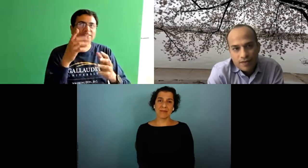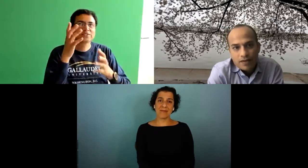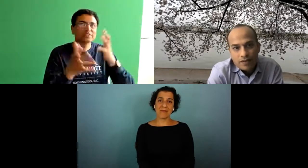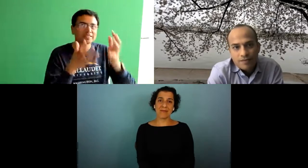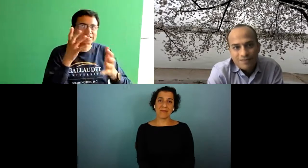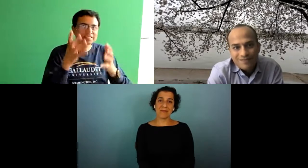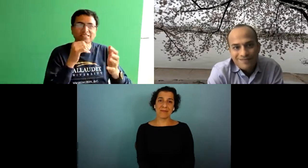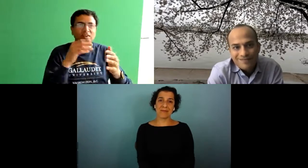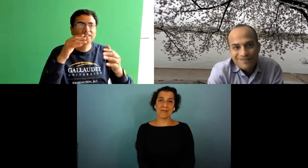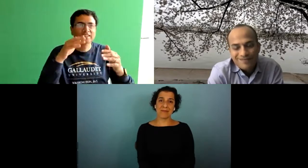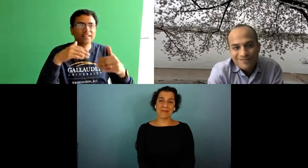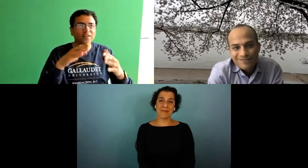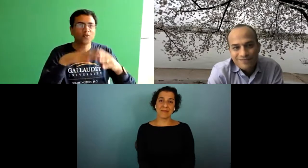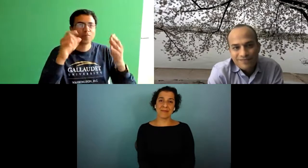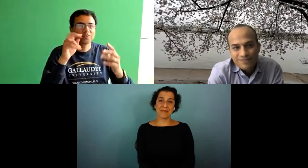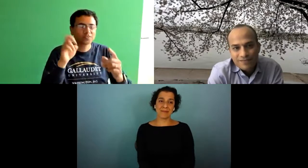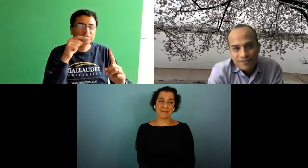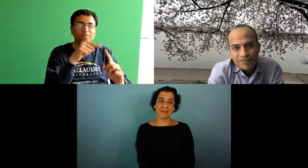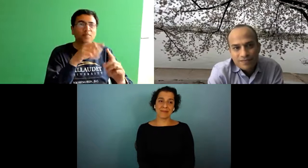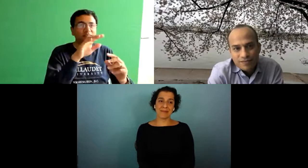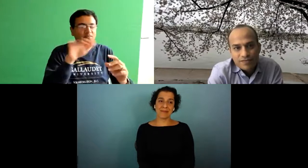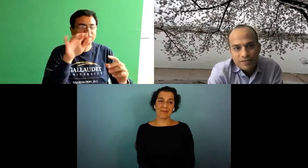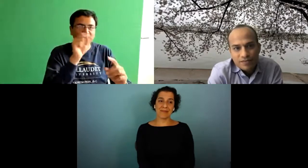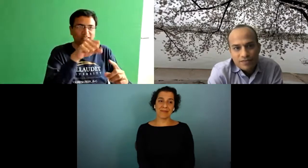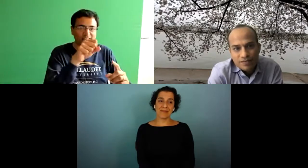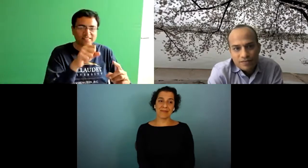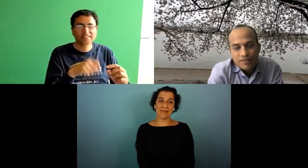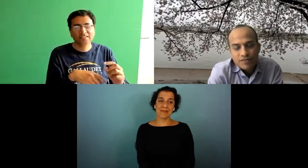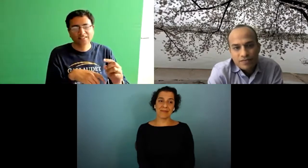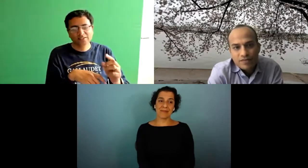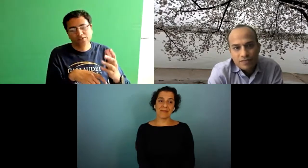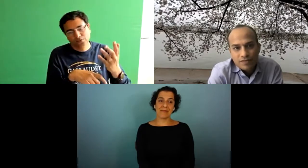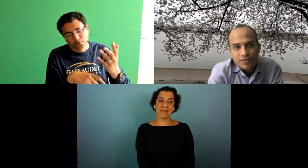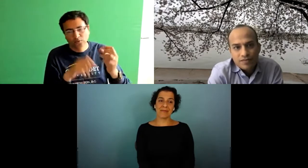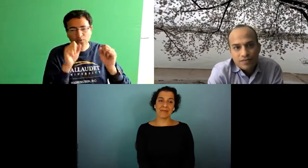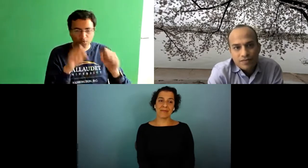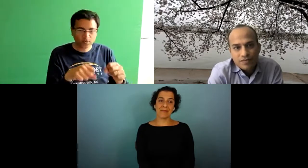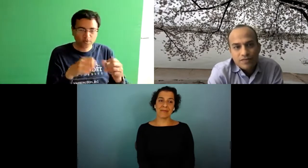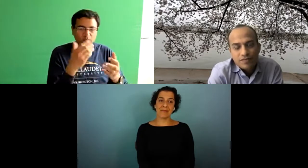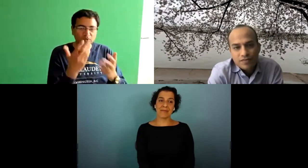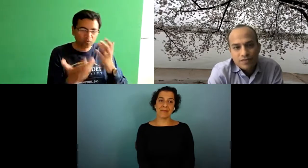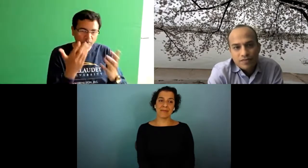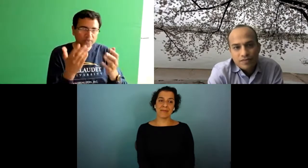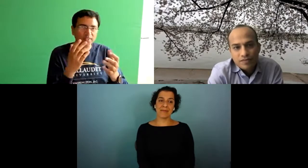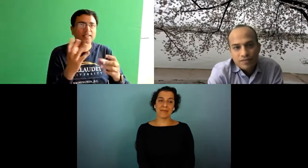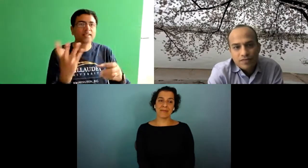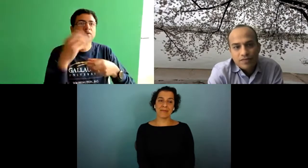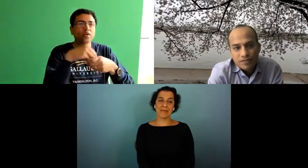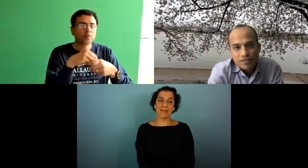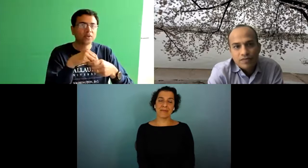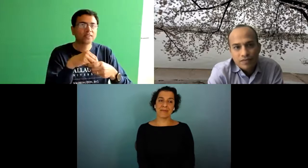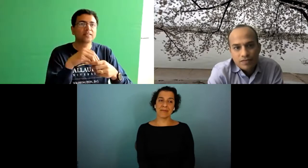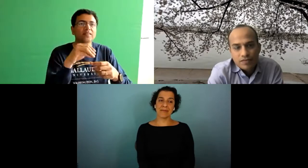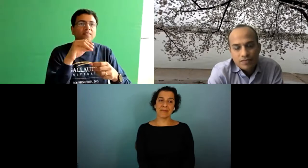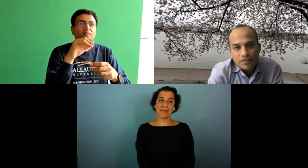unfortunately the one that i know of that focuses on gesture is an open source but the one that focuses on fingerspelling